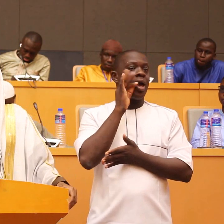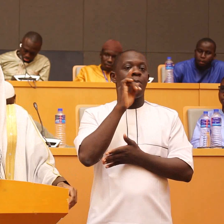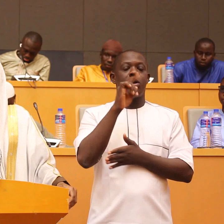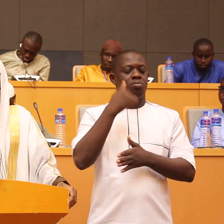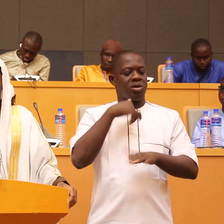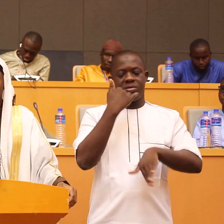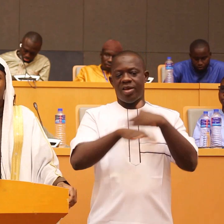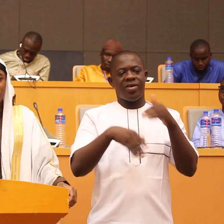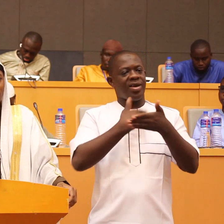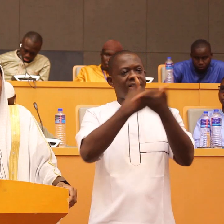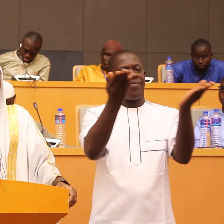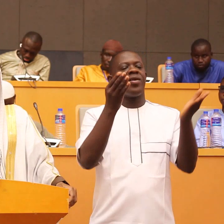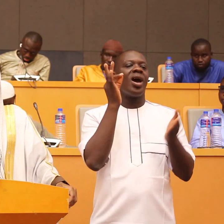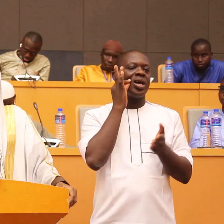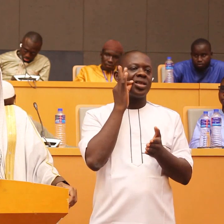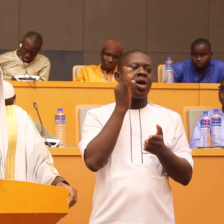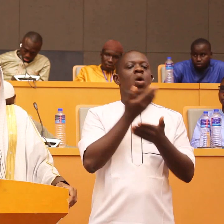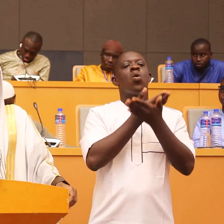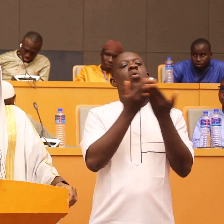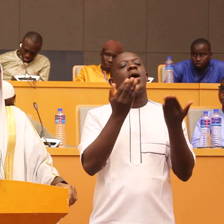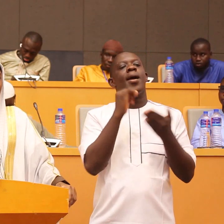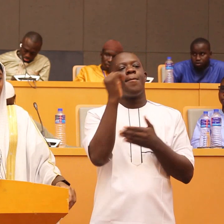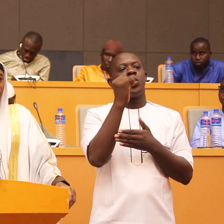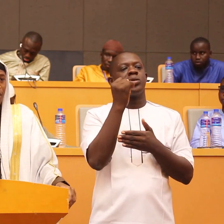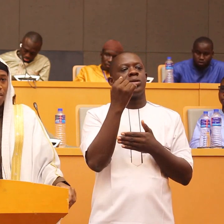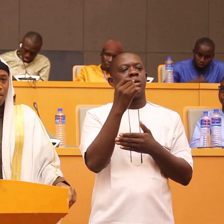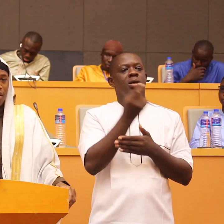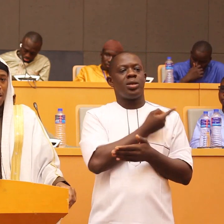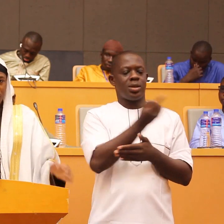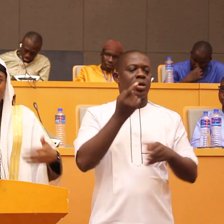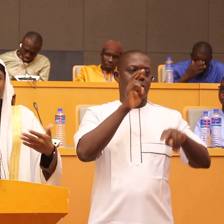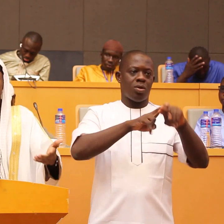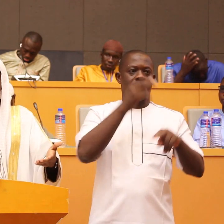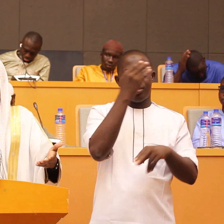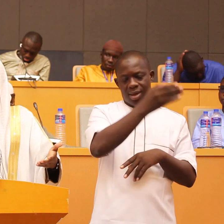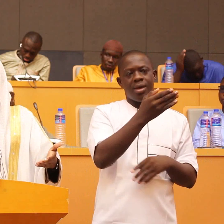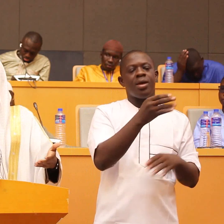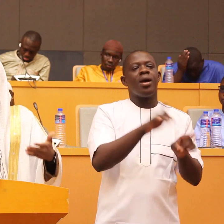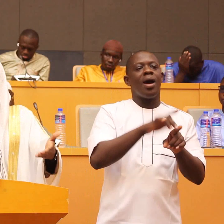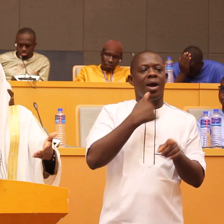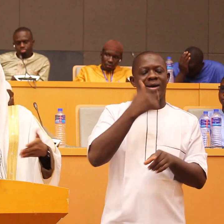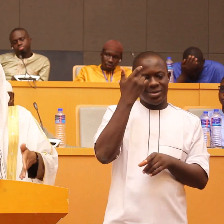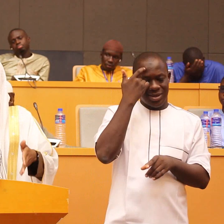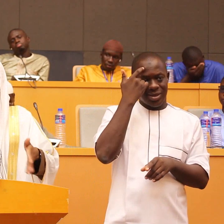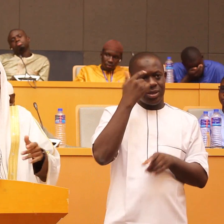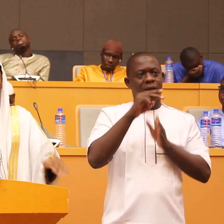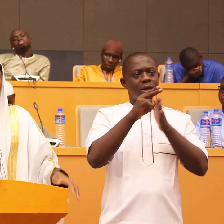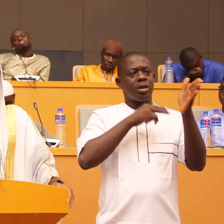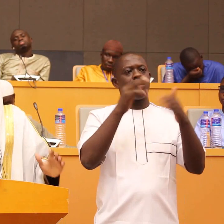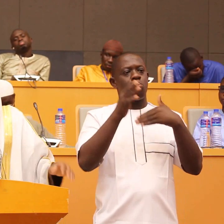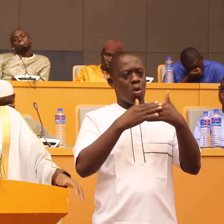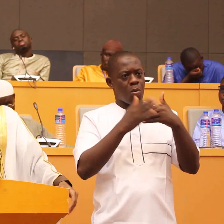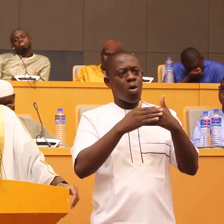because why kibar ulama they are sitting there I think they deserve more to speak at